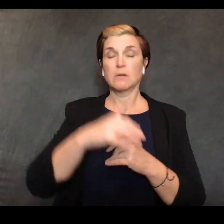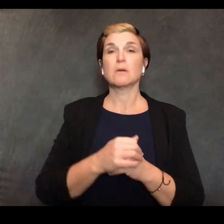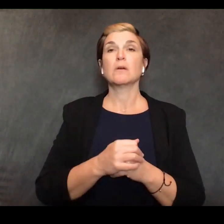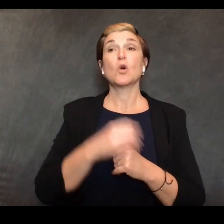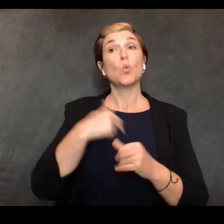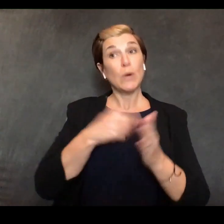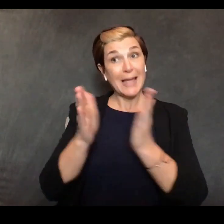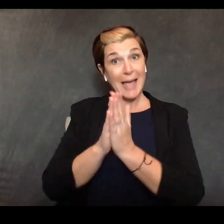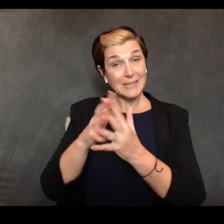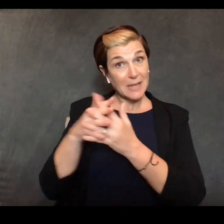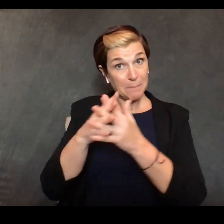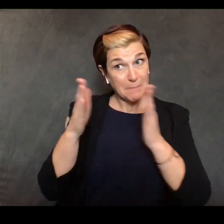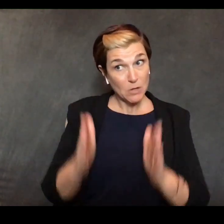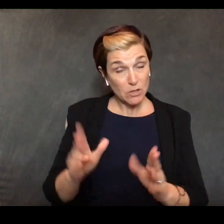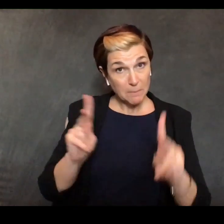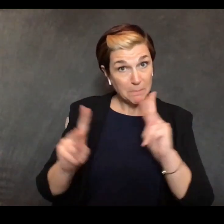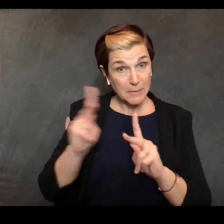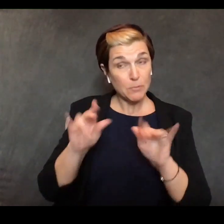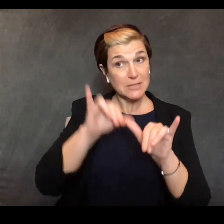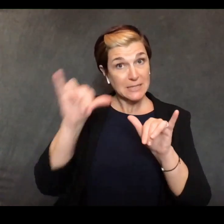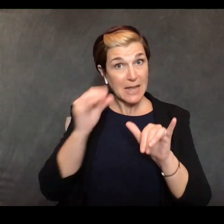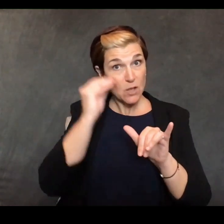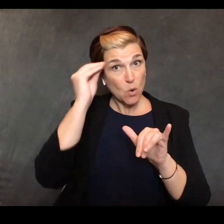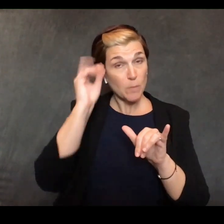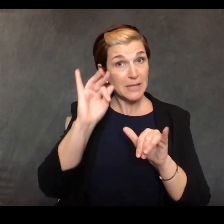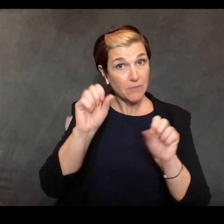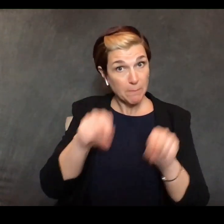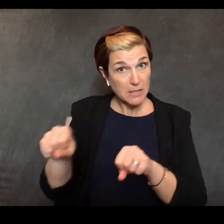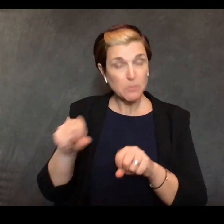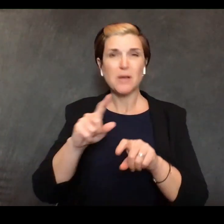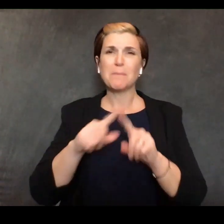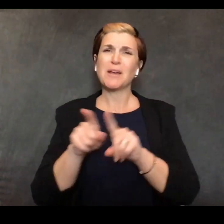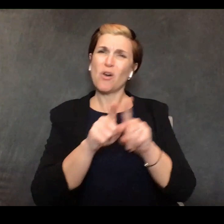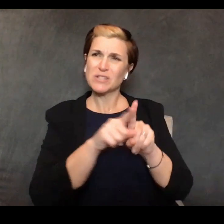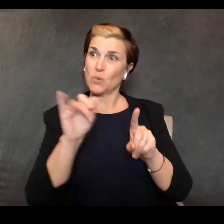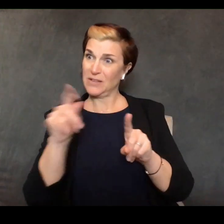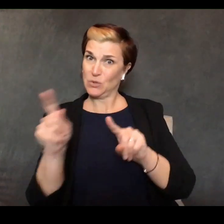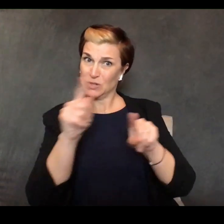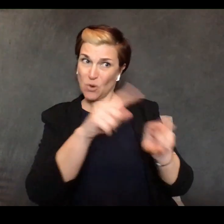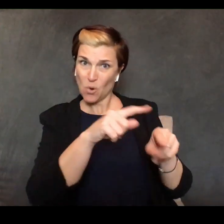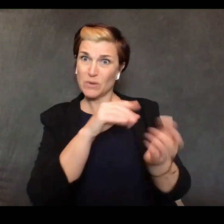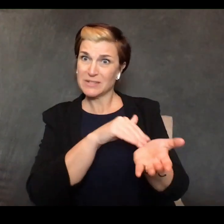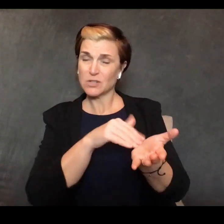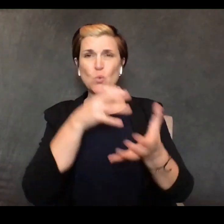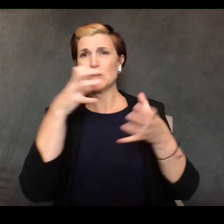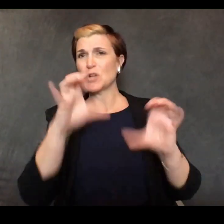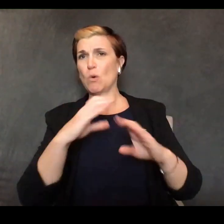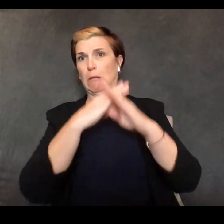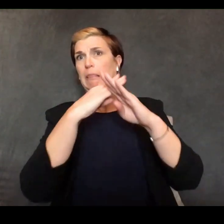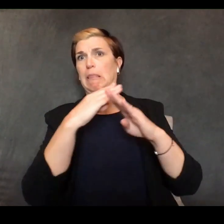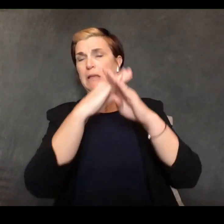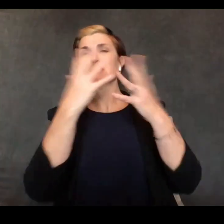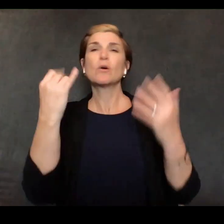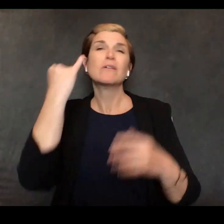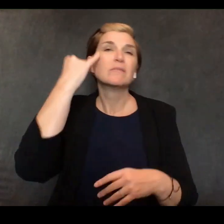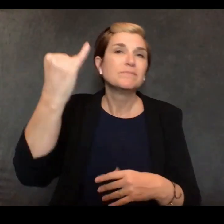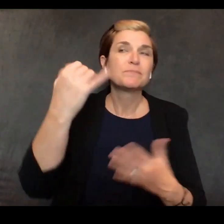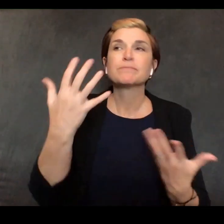policies getting in the way and so consider the implications of this perhaps an elderly patient with diabetes needs routine